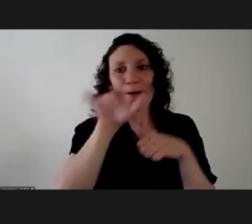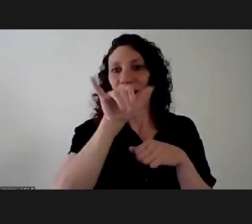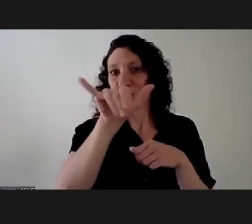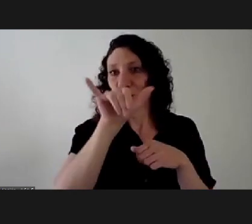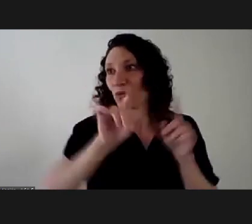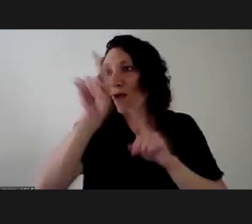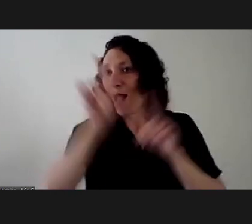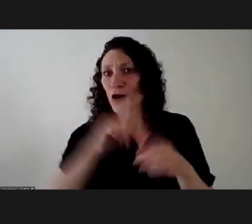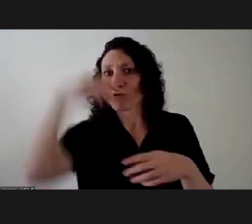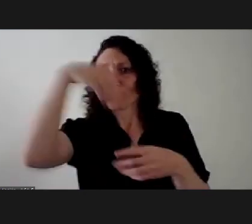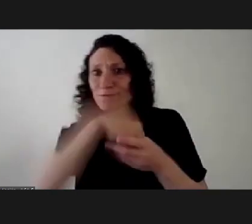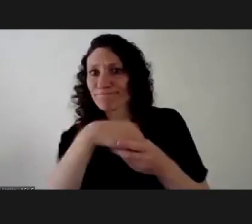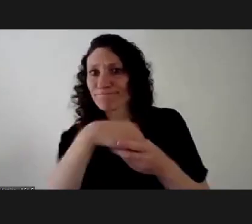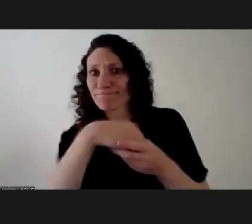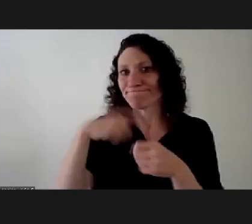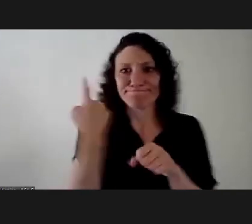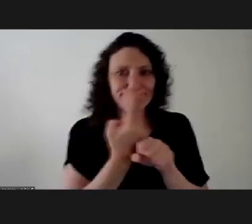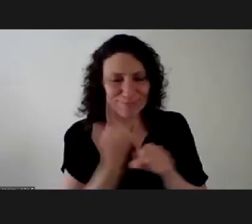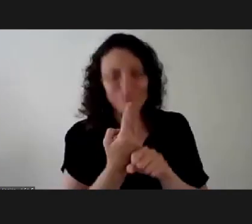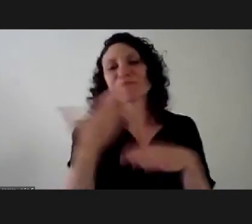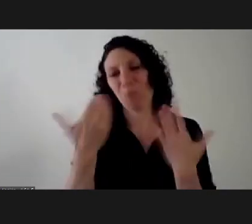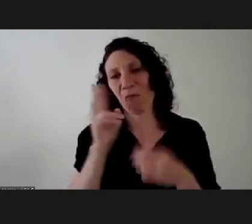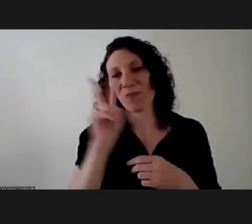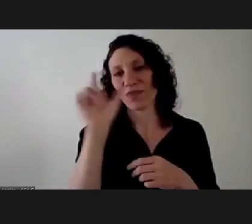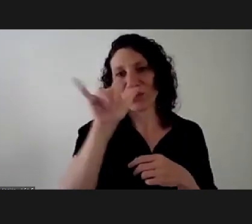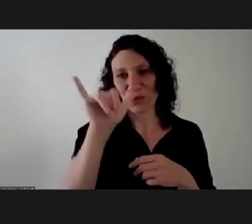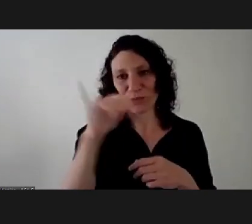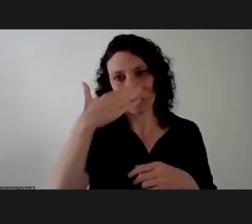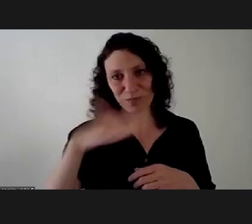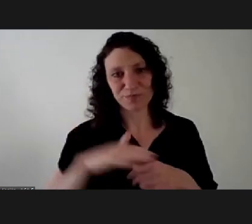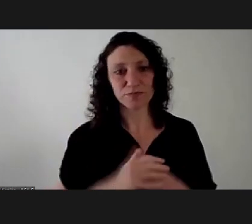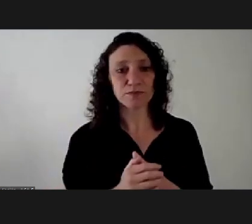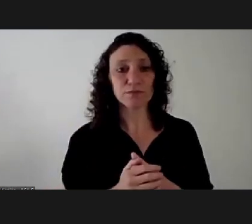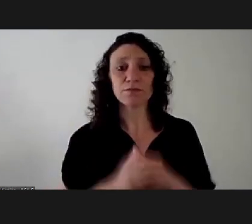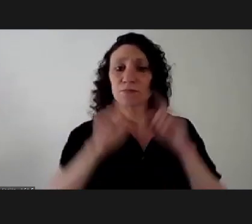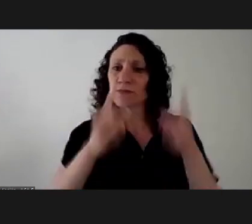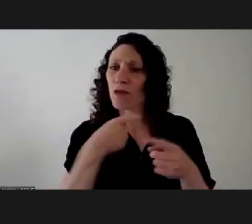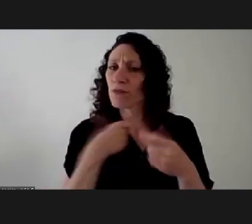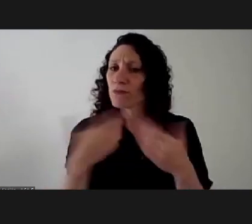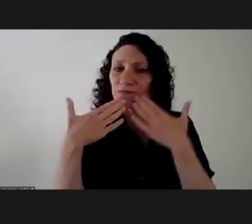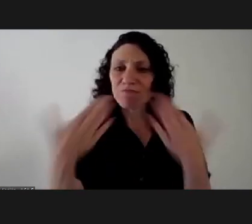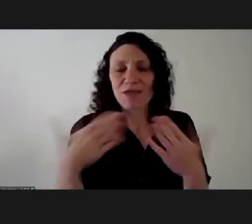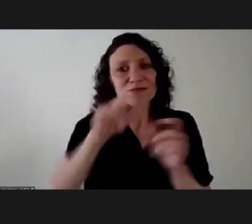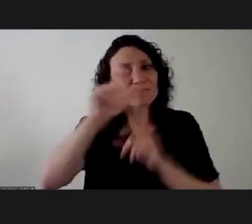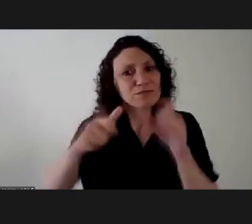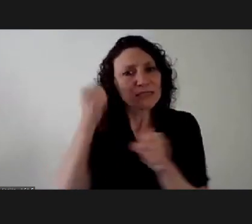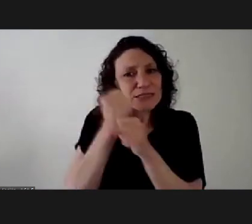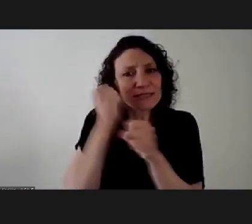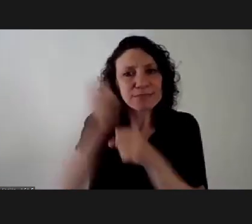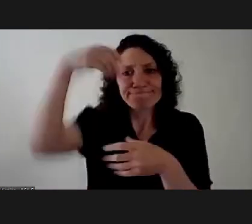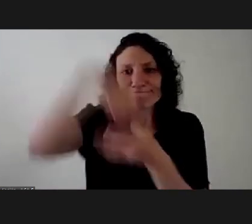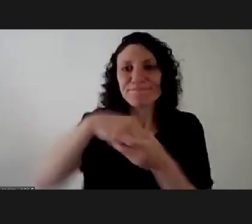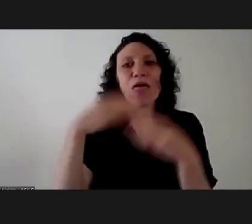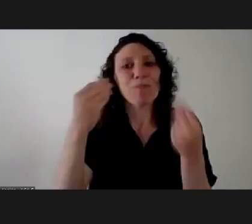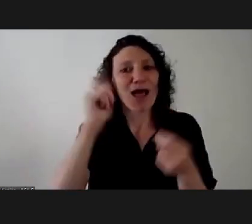uploaded to our youtube channel so if you were not able to participate you will be able to do so later on i would like to thank those who have